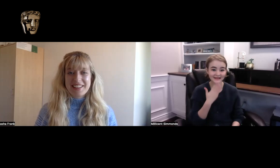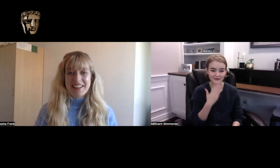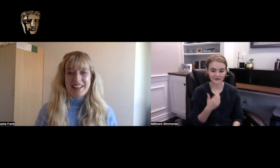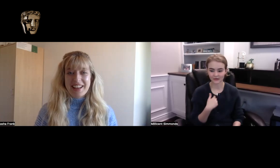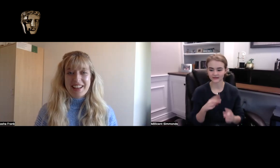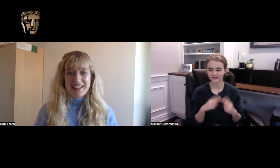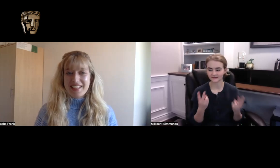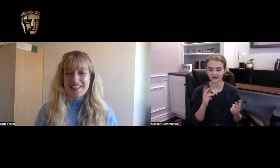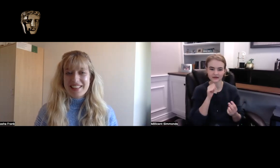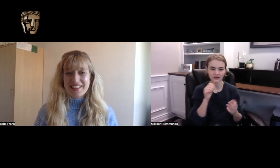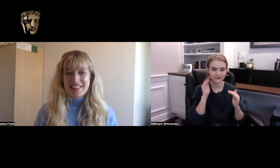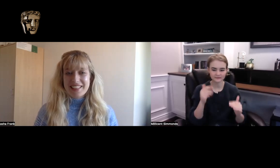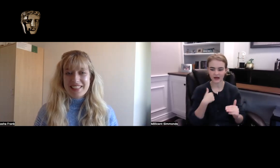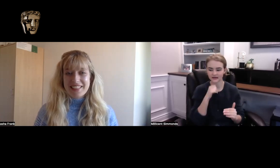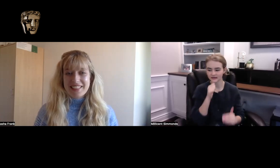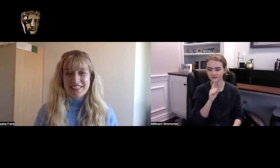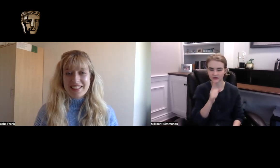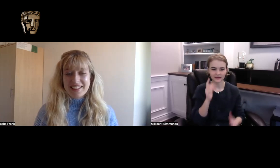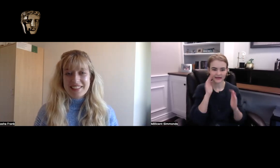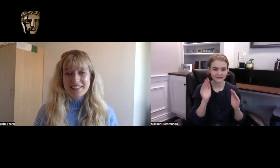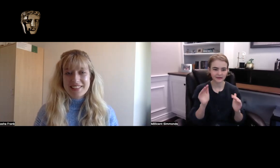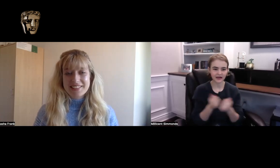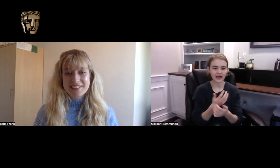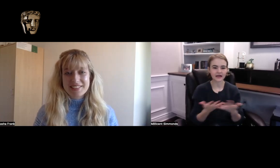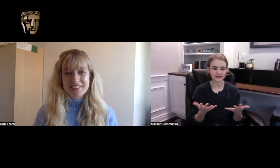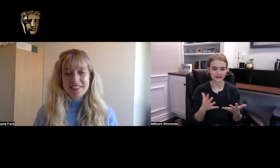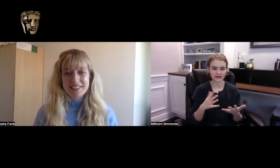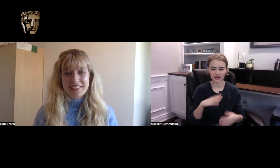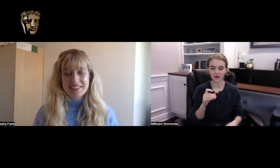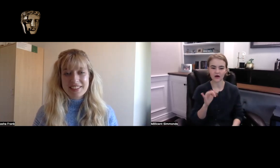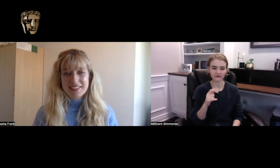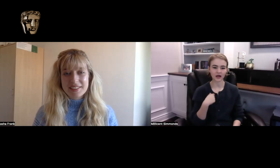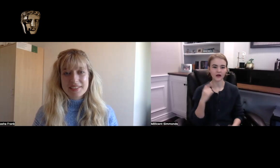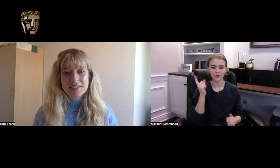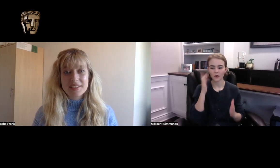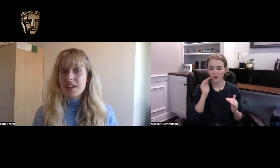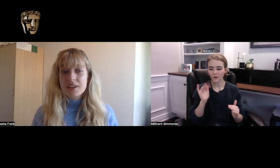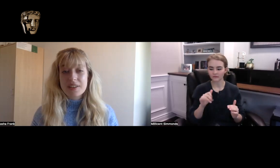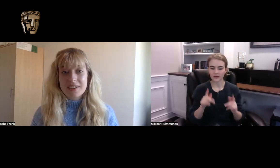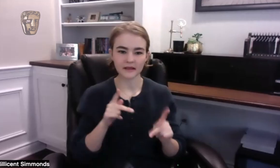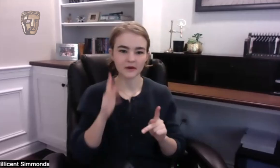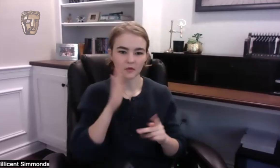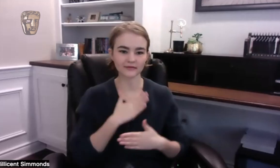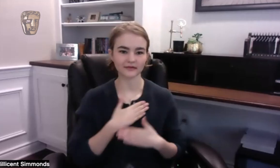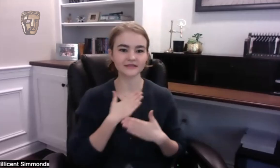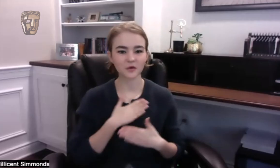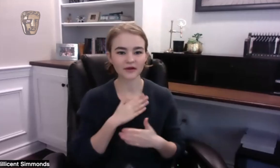Thank you. It was not expected at all. I really only hope that people would enjoy